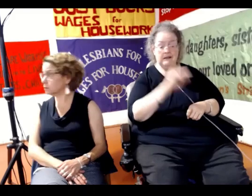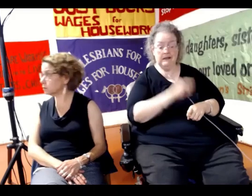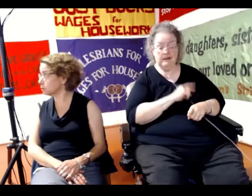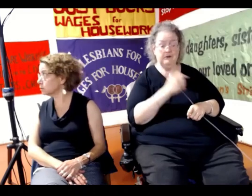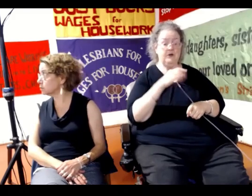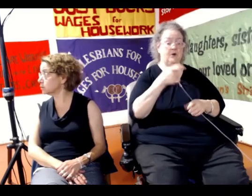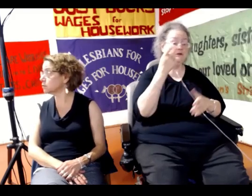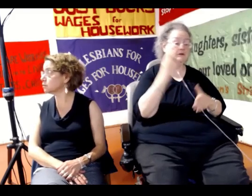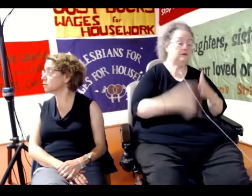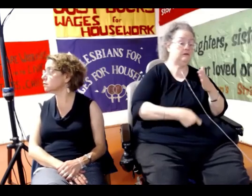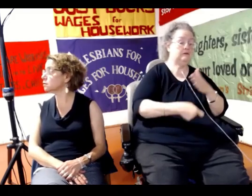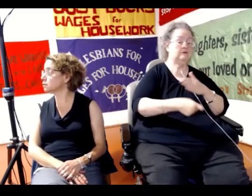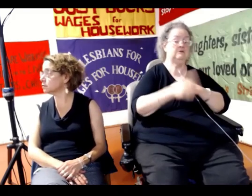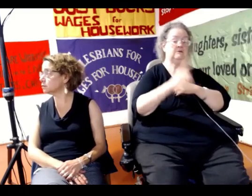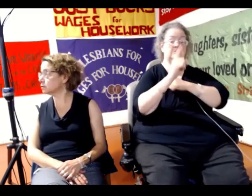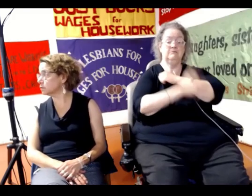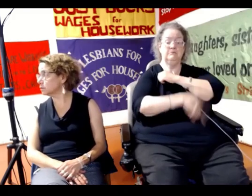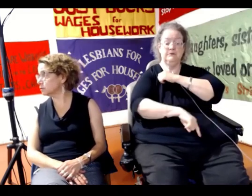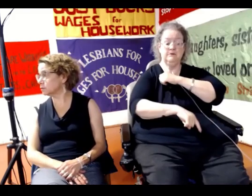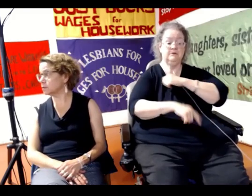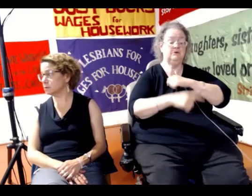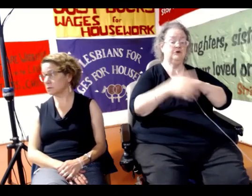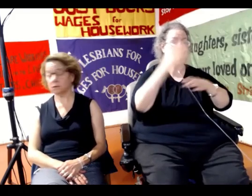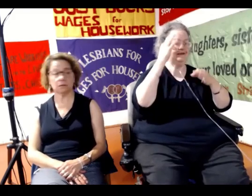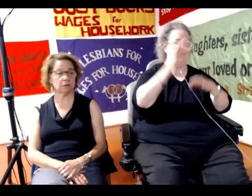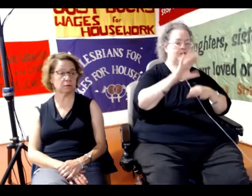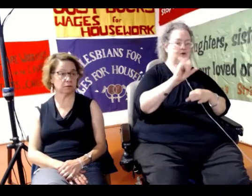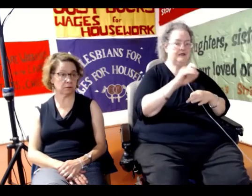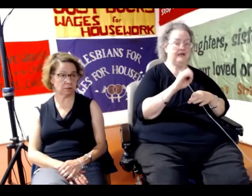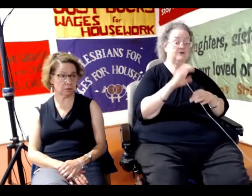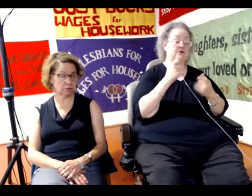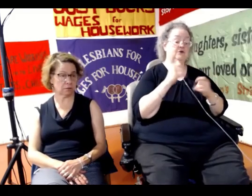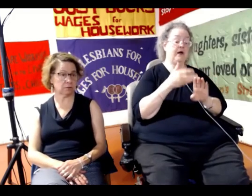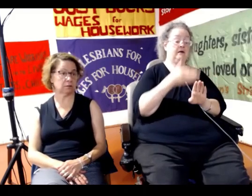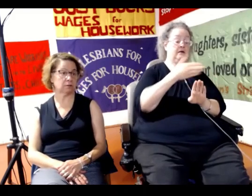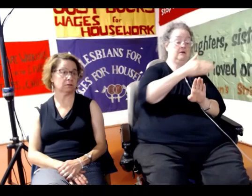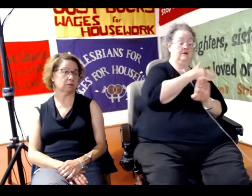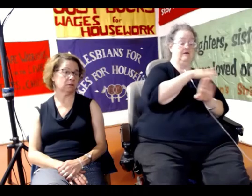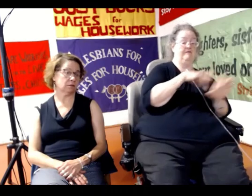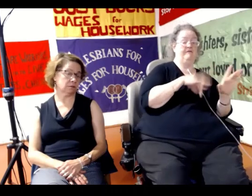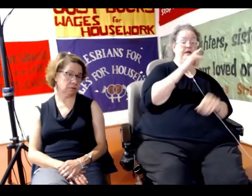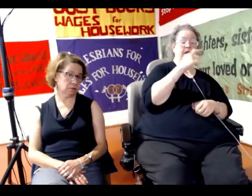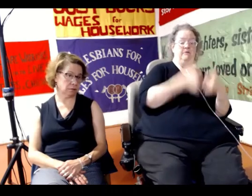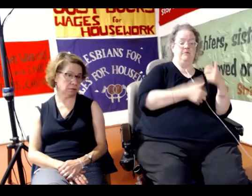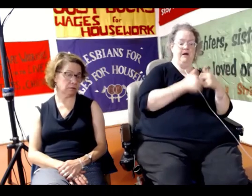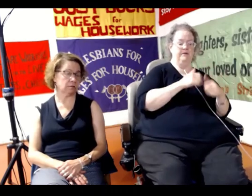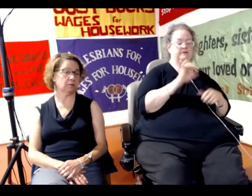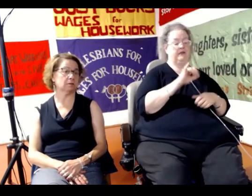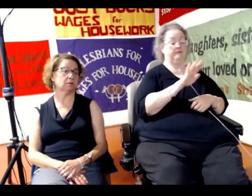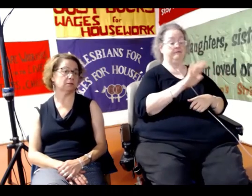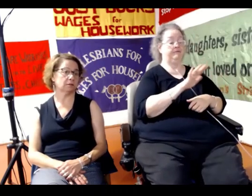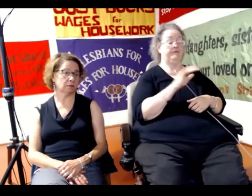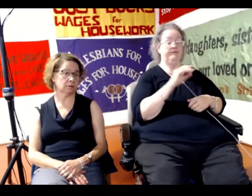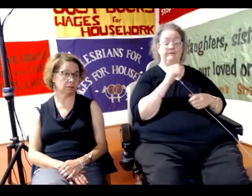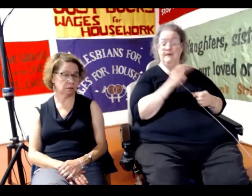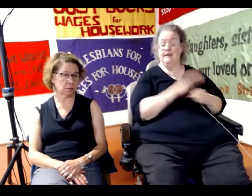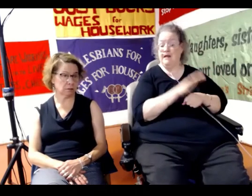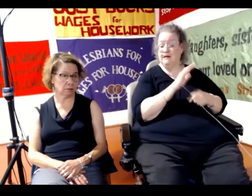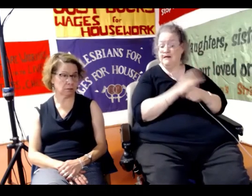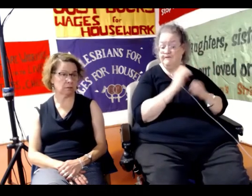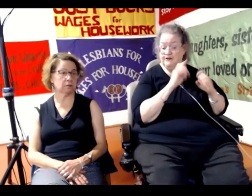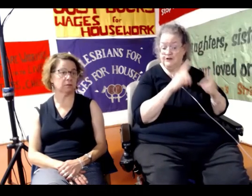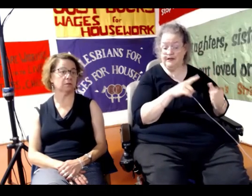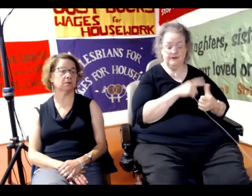you or deciding what to do with your case. That means we identify the problems. Okay, lack of education, lack of